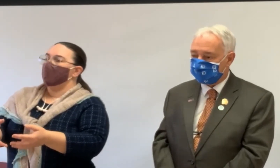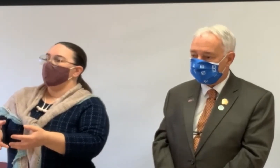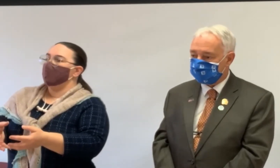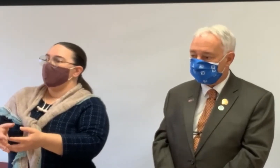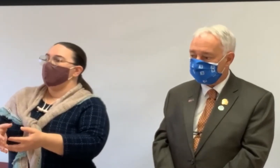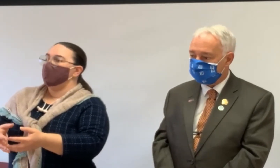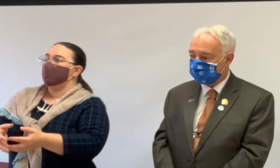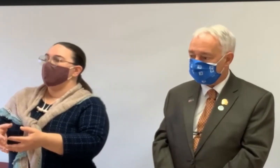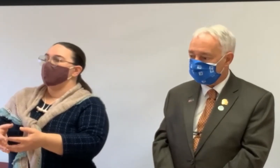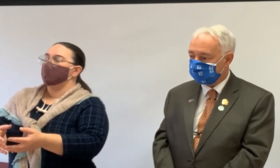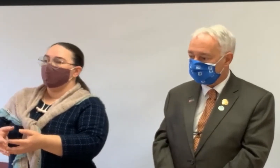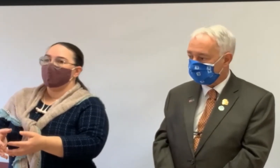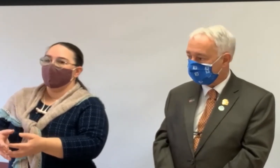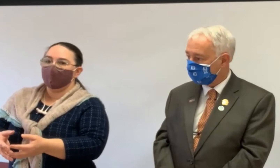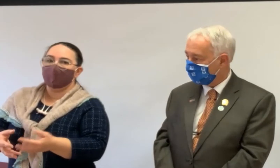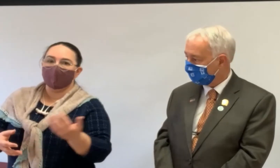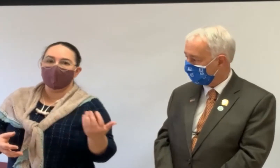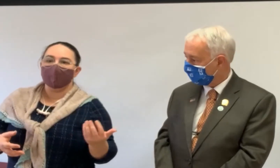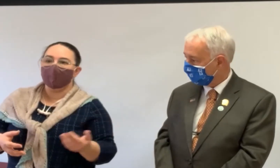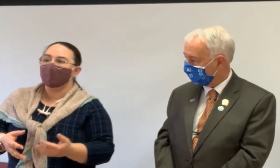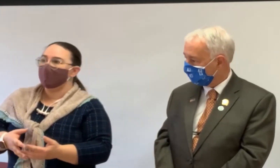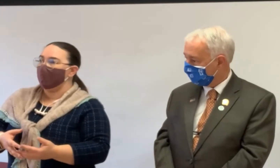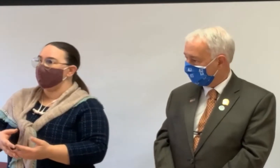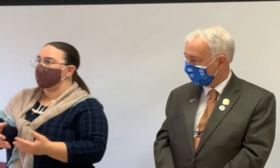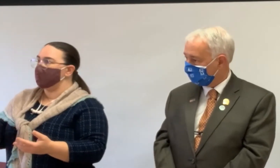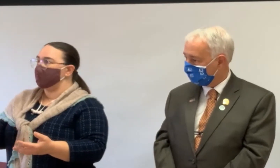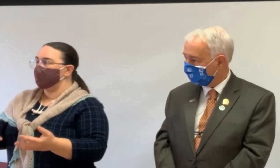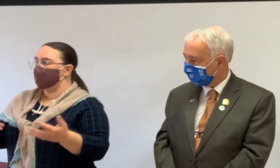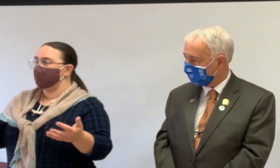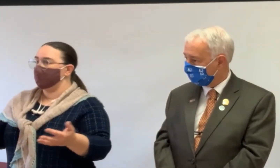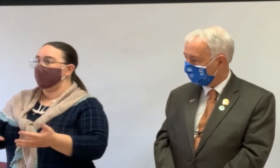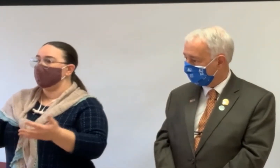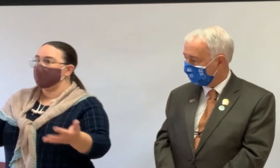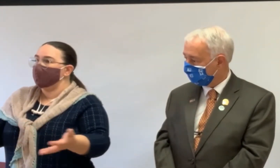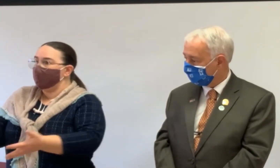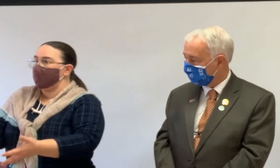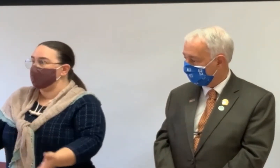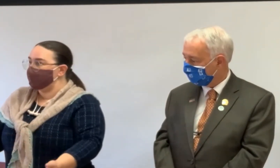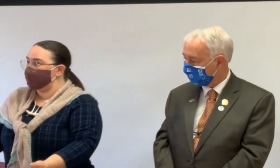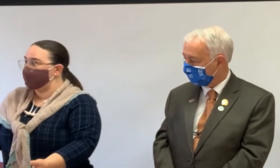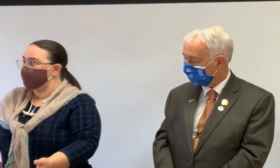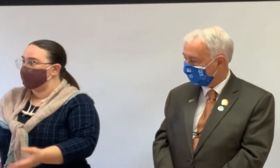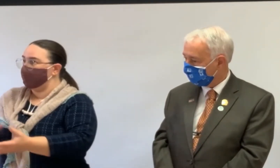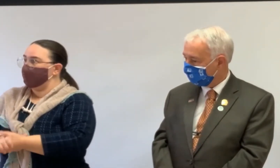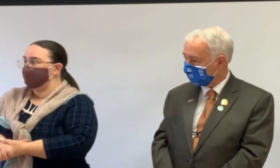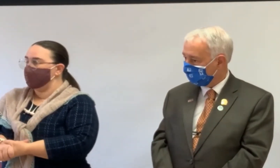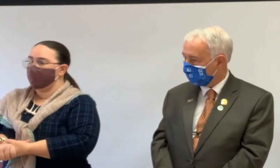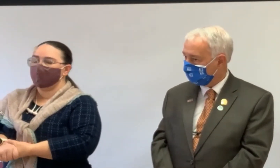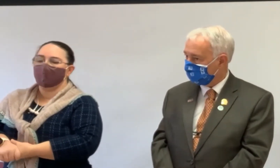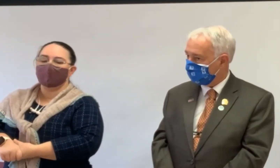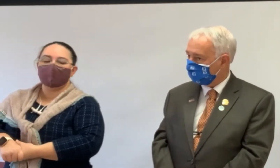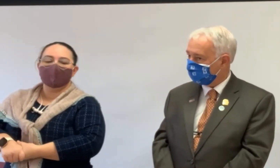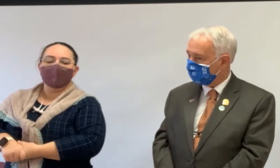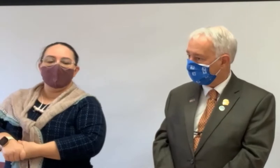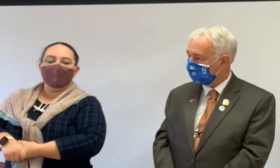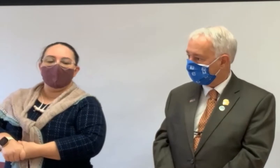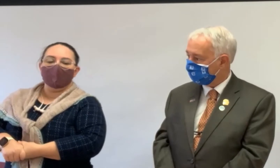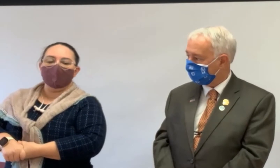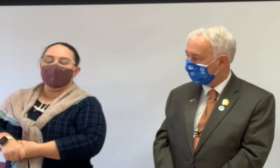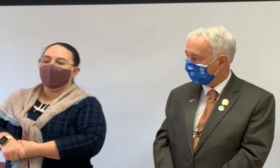it may be much more comfortable if you adapt to aging in place is what they call it in the textbooks.